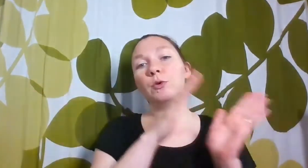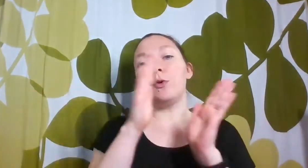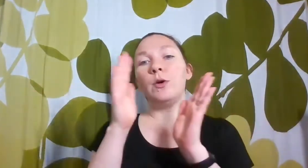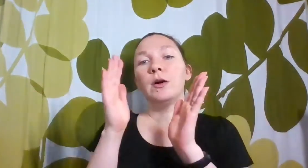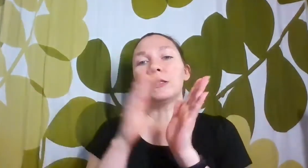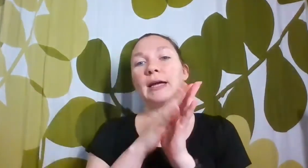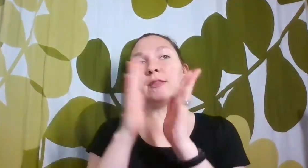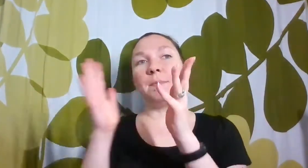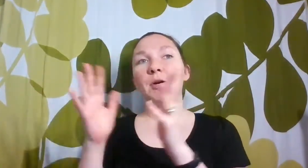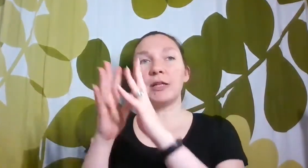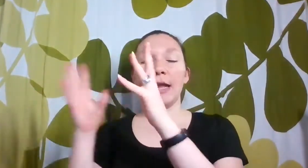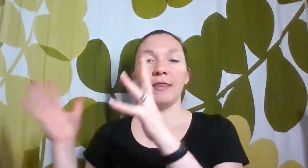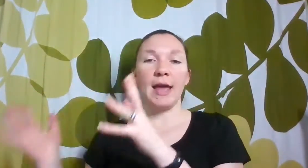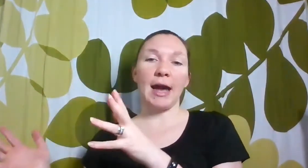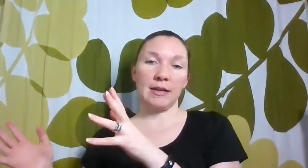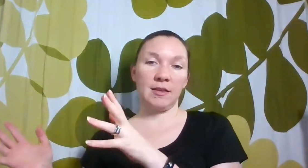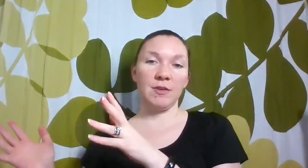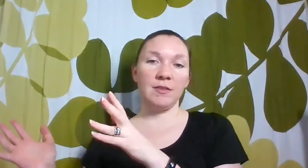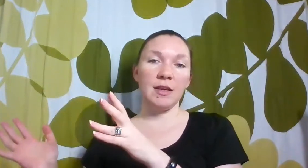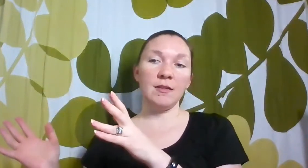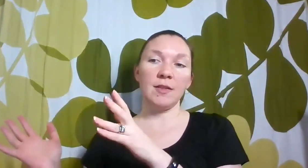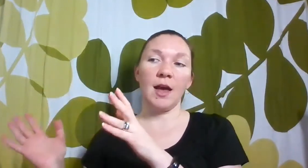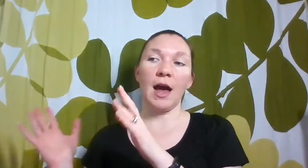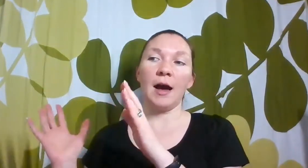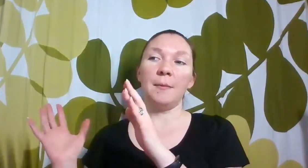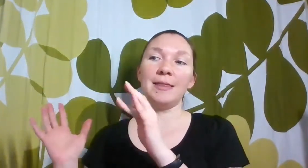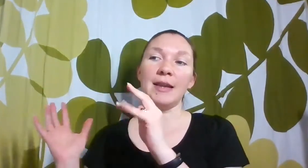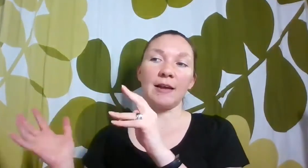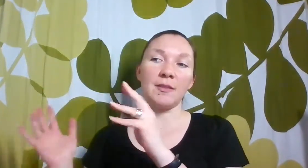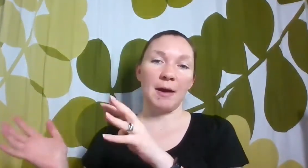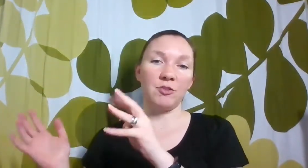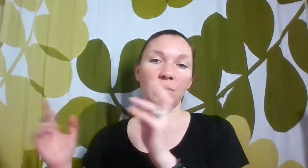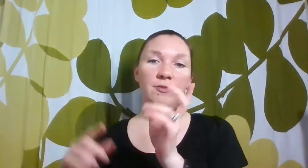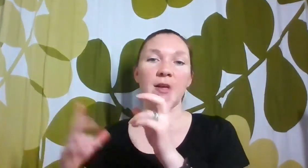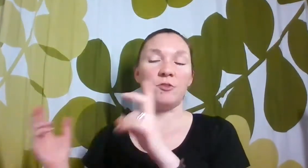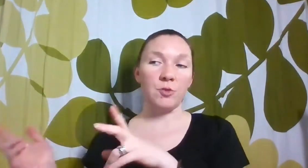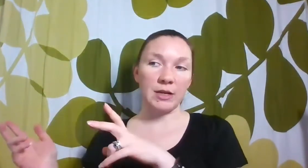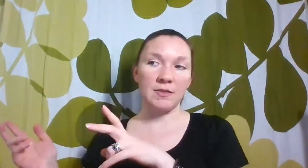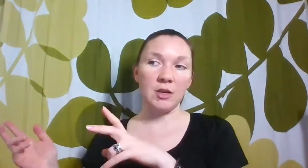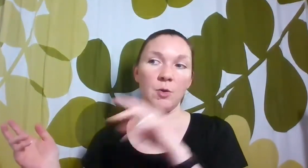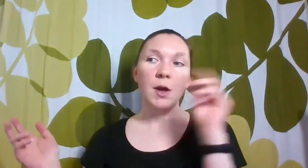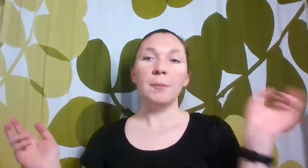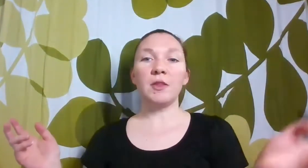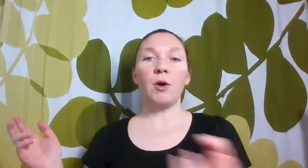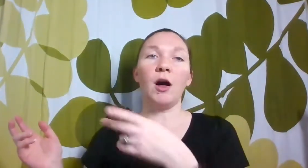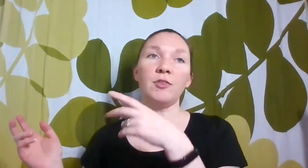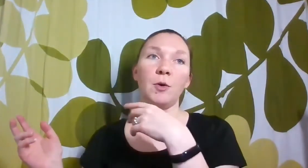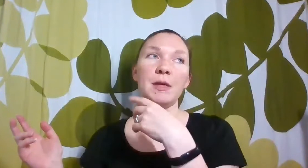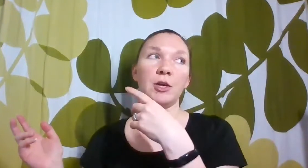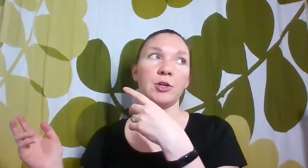like the booklet and the activities the next semester if they do continue. But there will also be learners